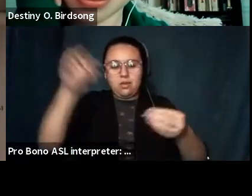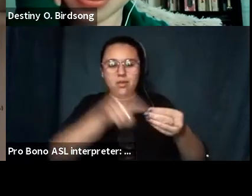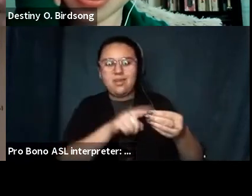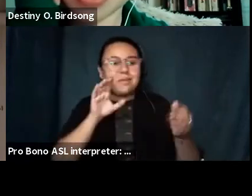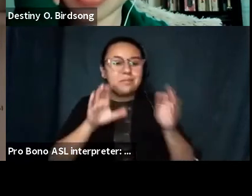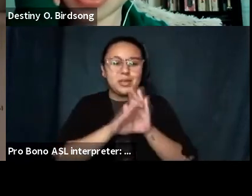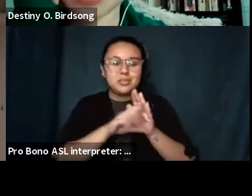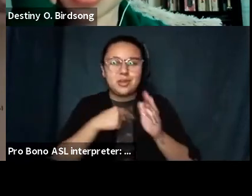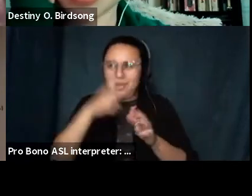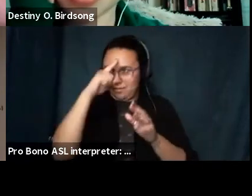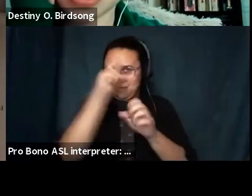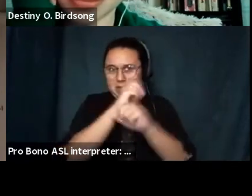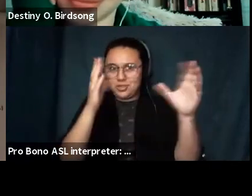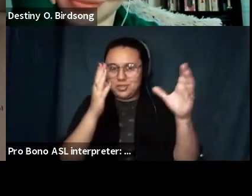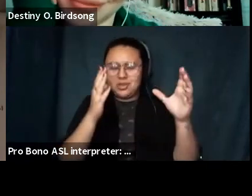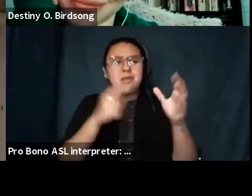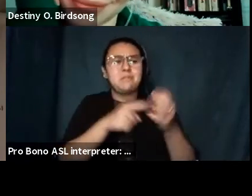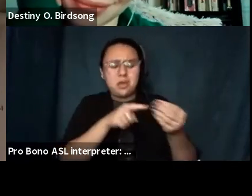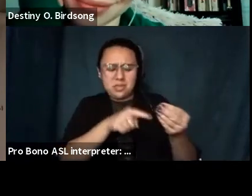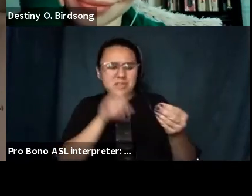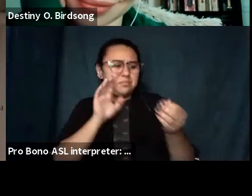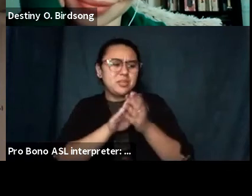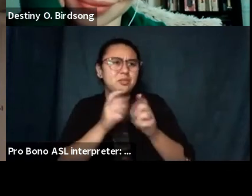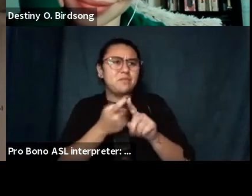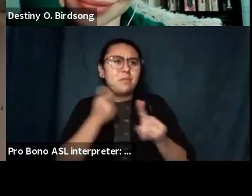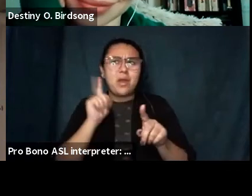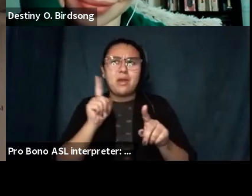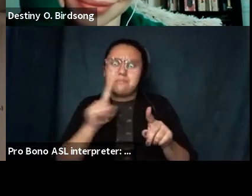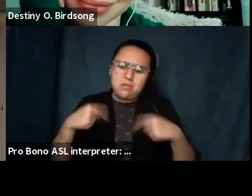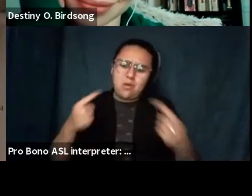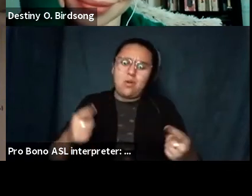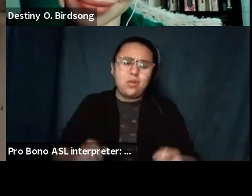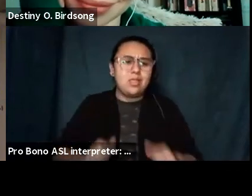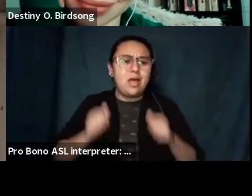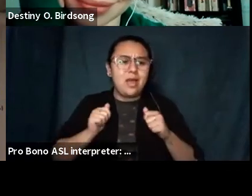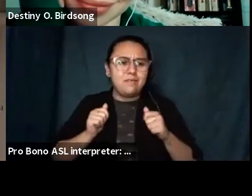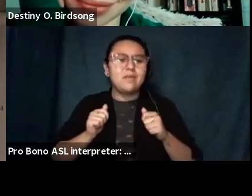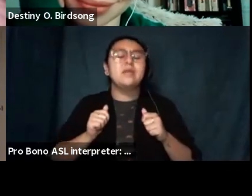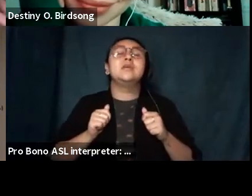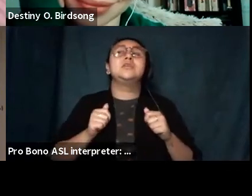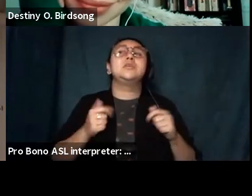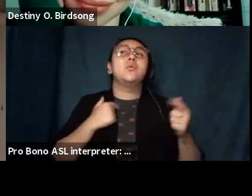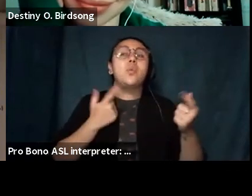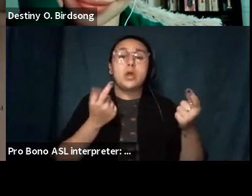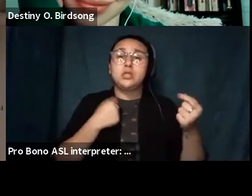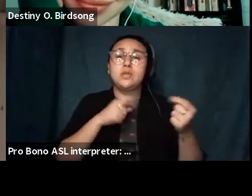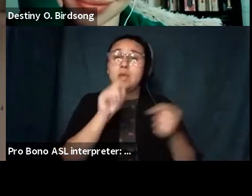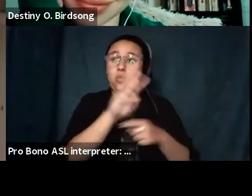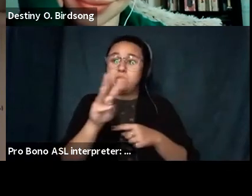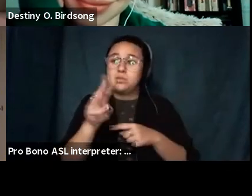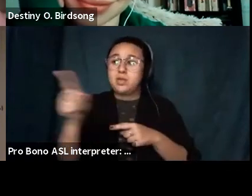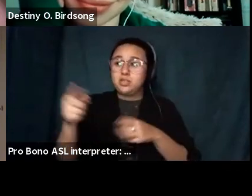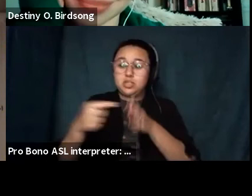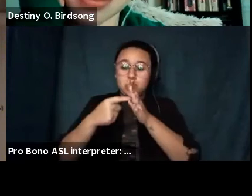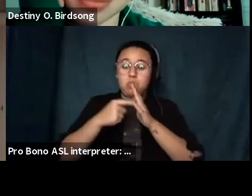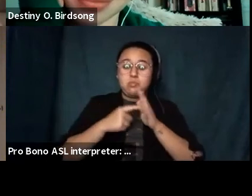um all of my life and so i immediately sent the the the website to my editor and he said look we can absolutely accept one of